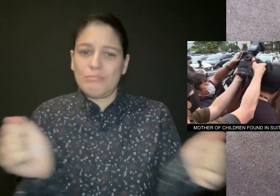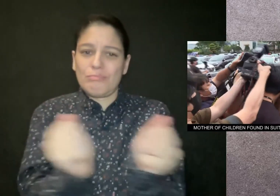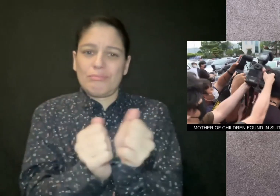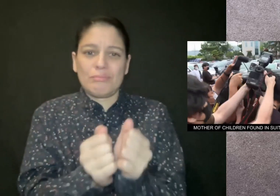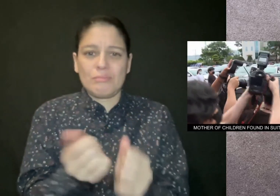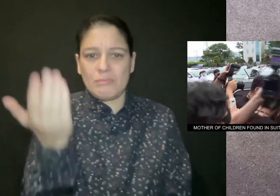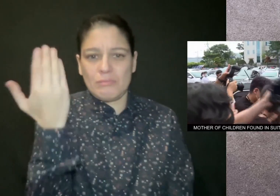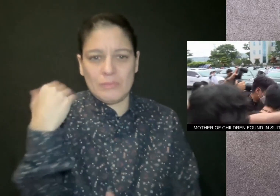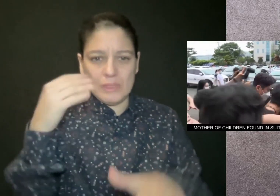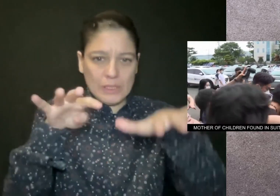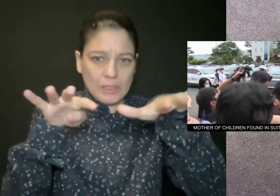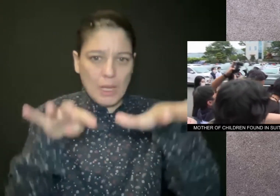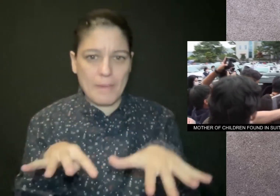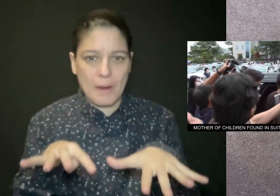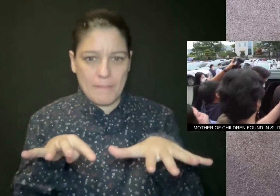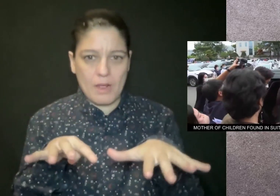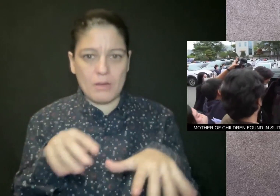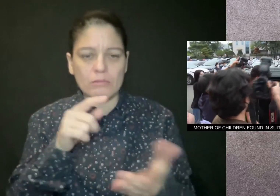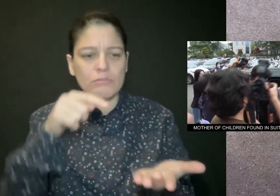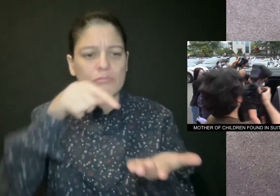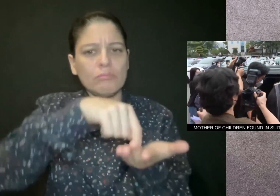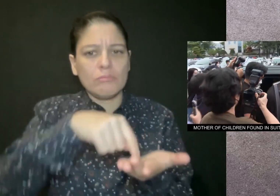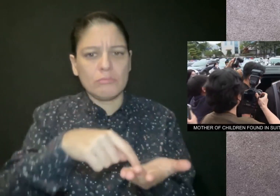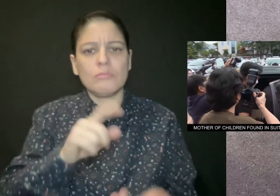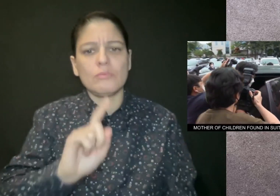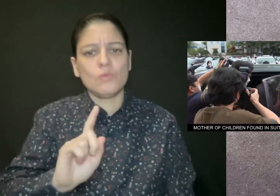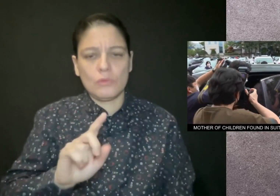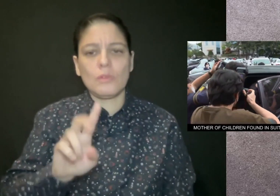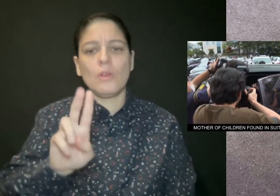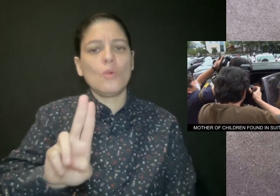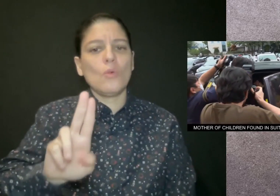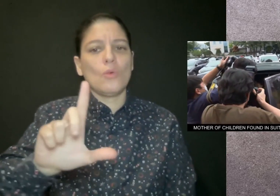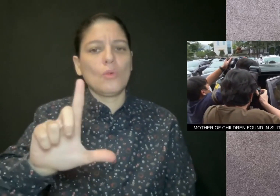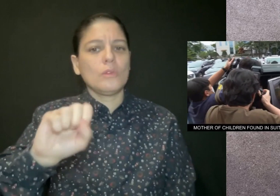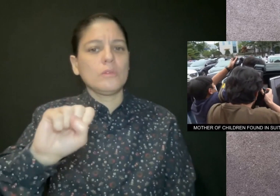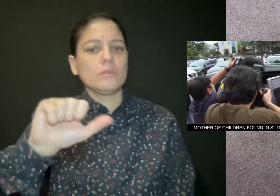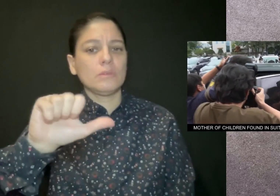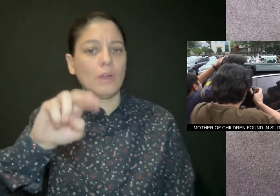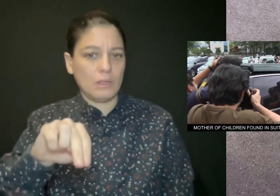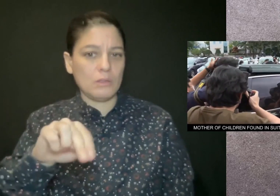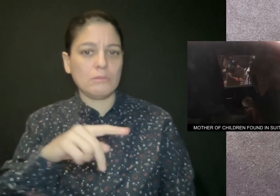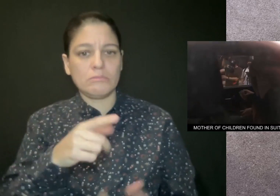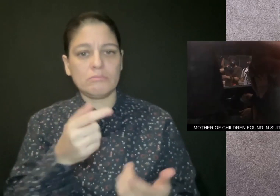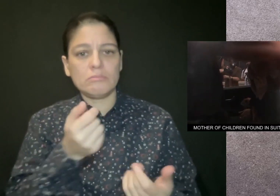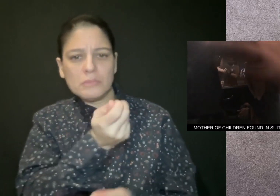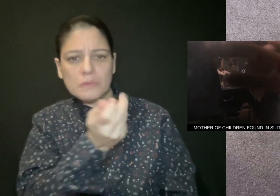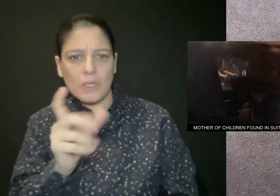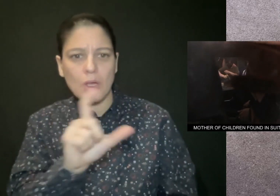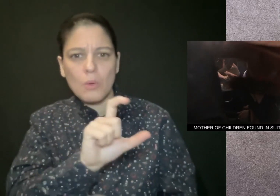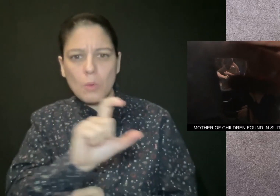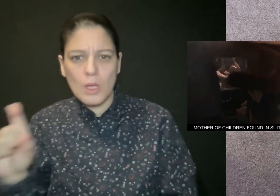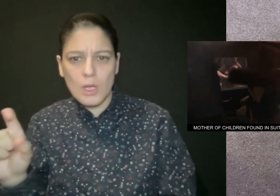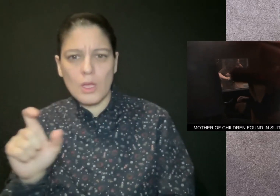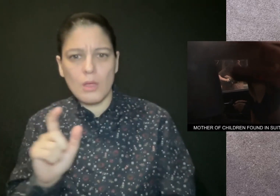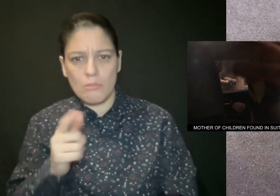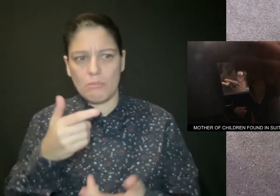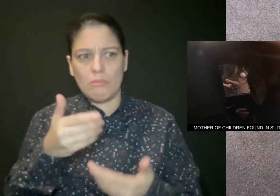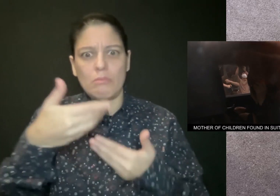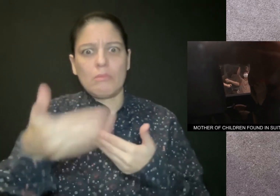The woman was arrested in September in the city of Ulsan a few weeks after the children's